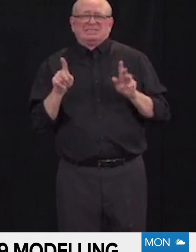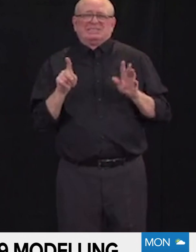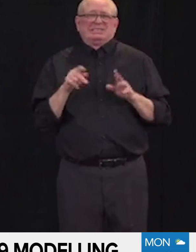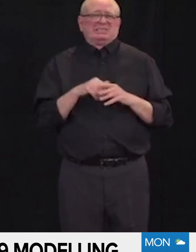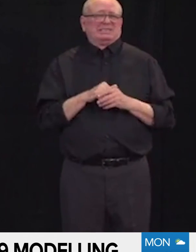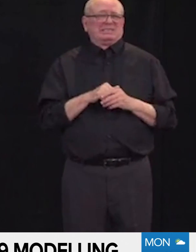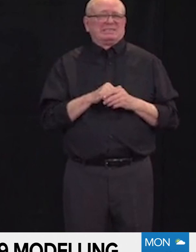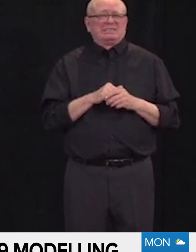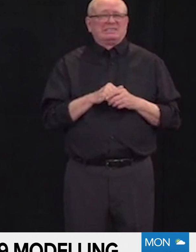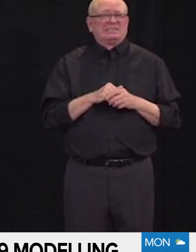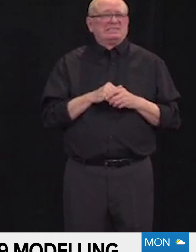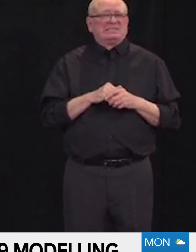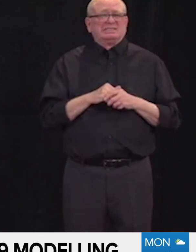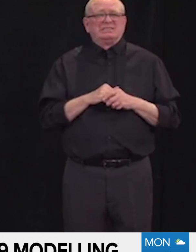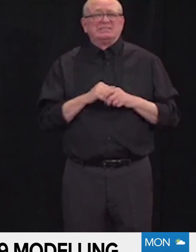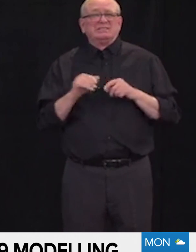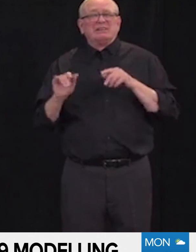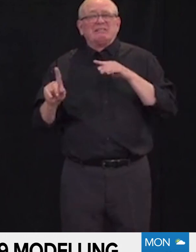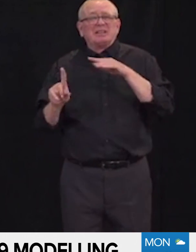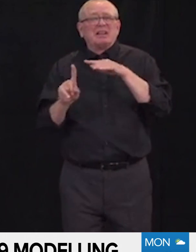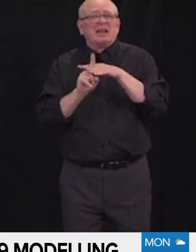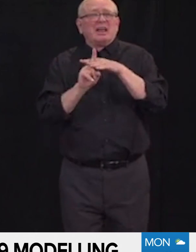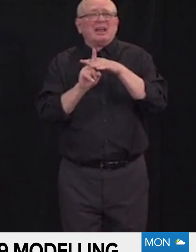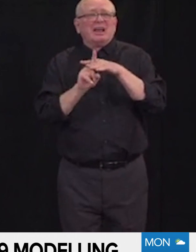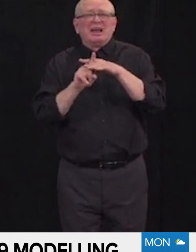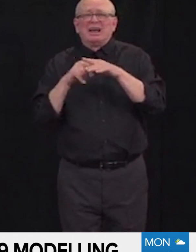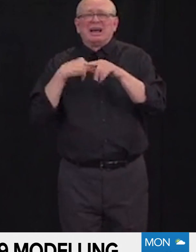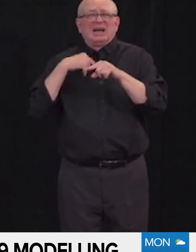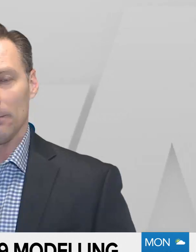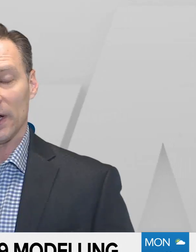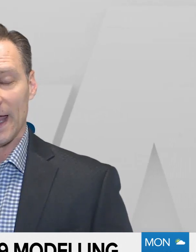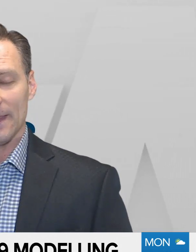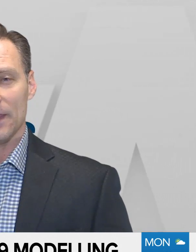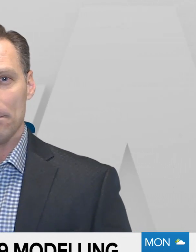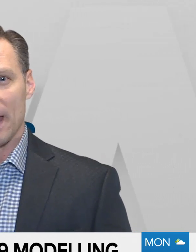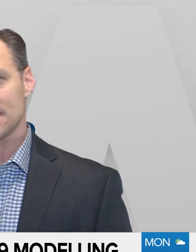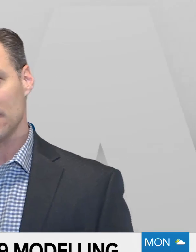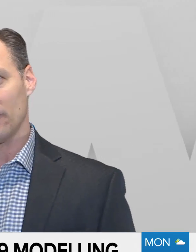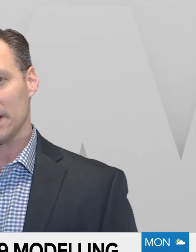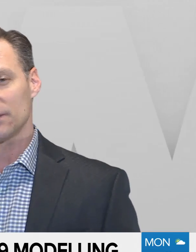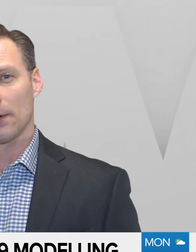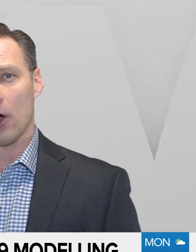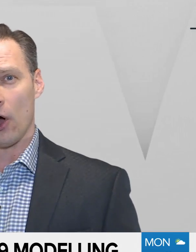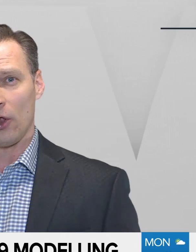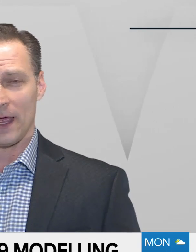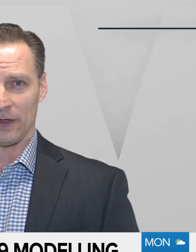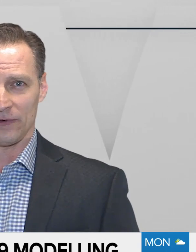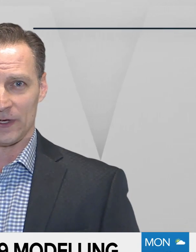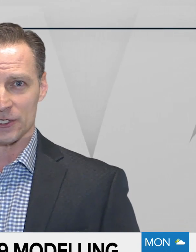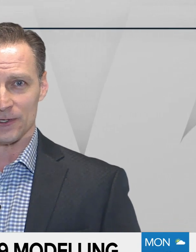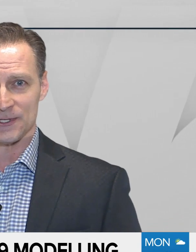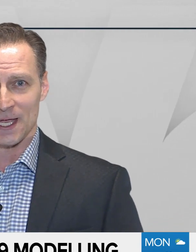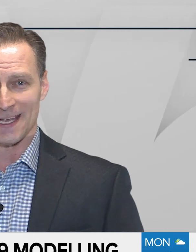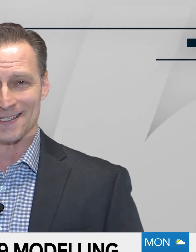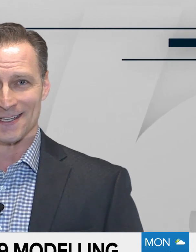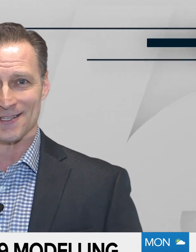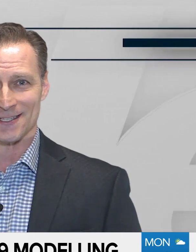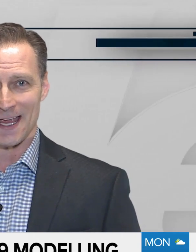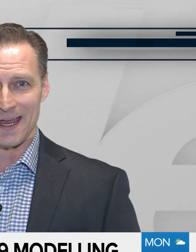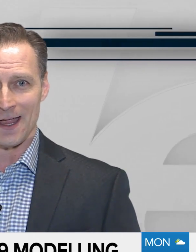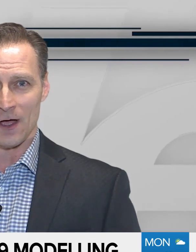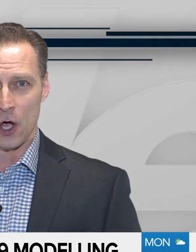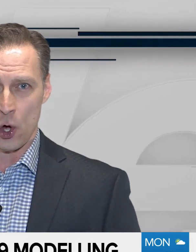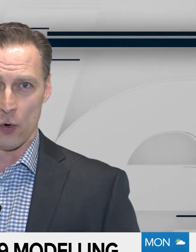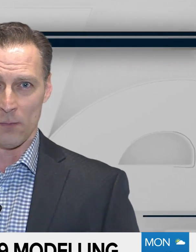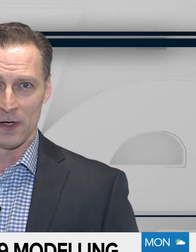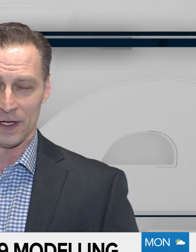situations where they can't avoid coming into closer contact with people. But again, the best advice from all health officials is to